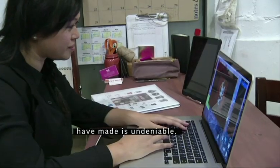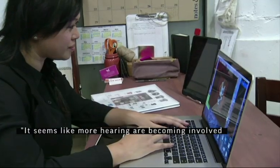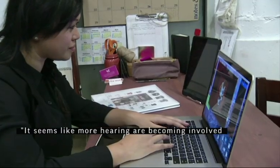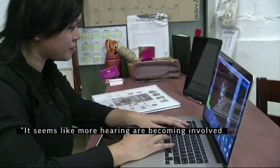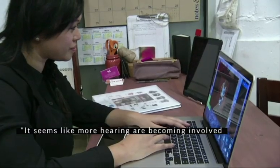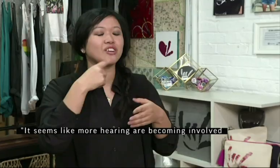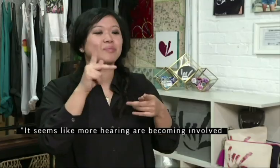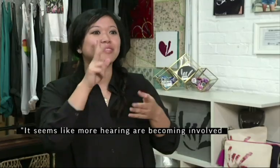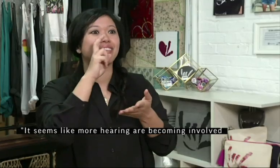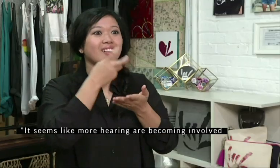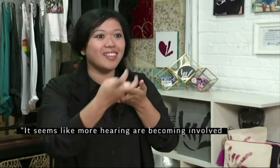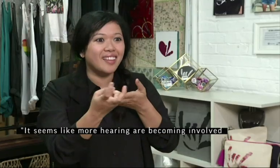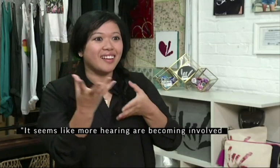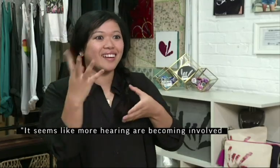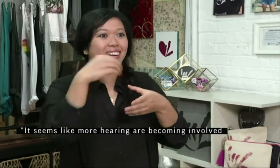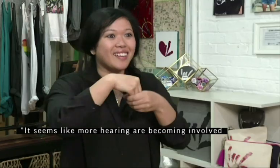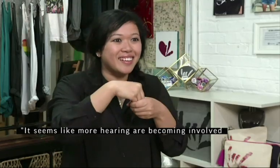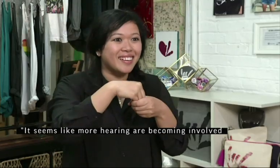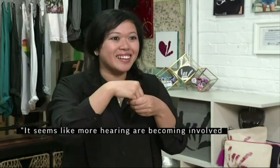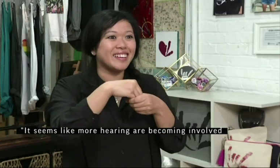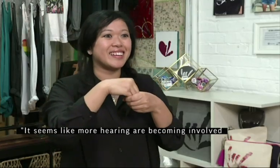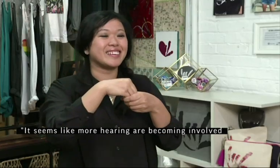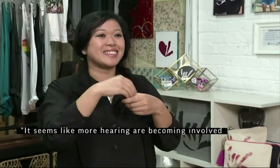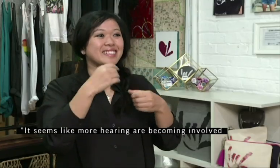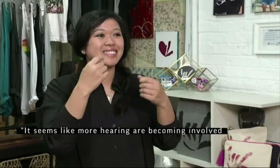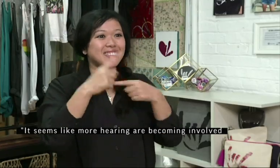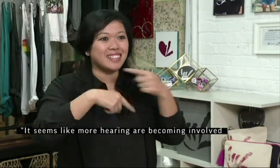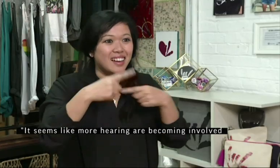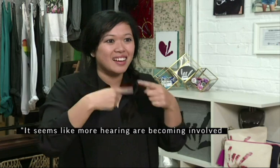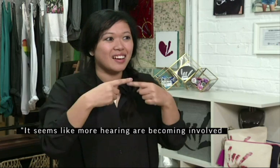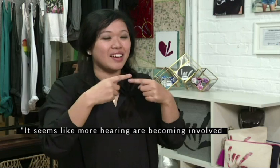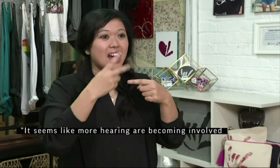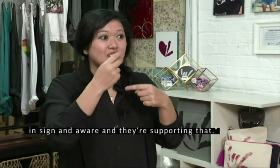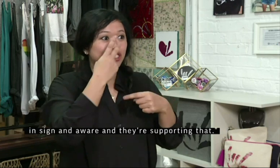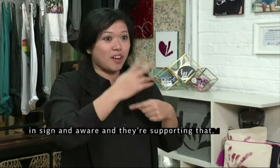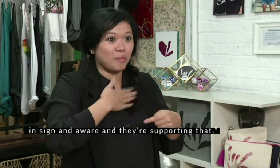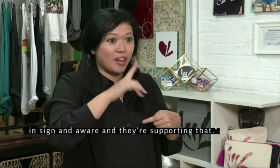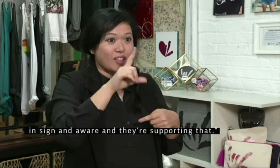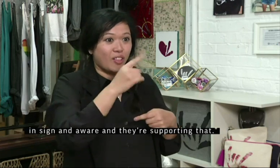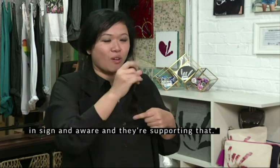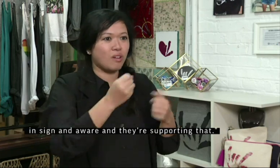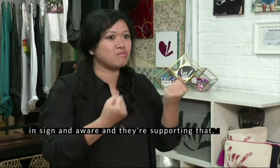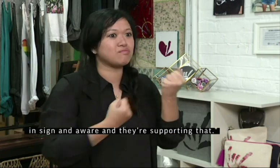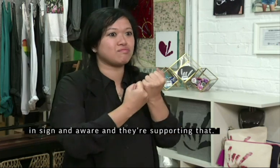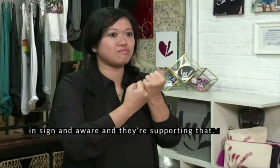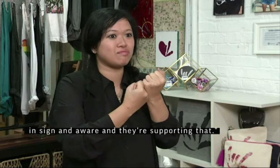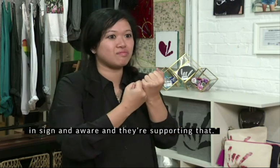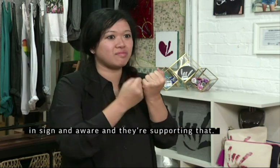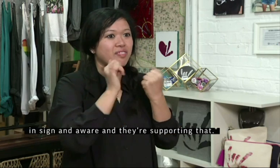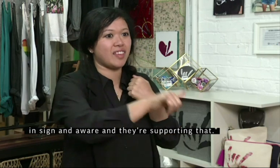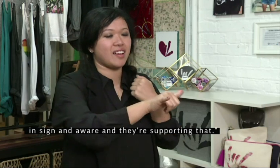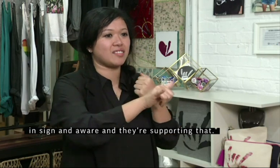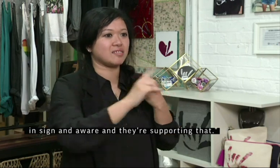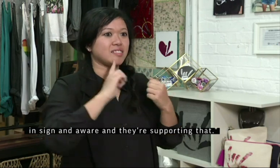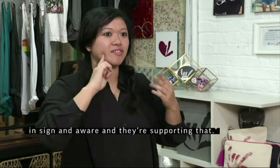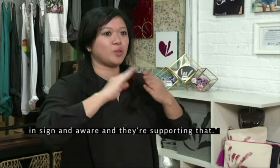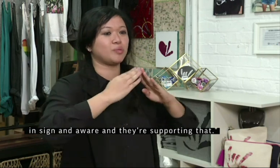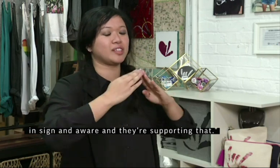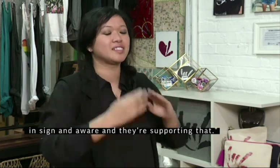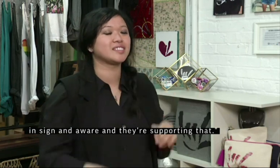It seems like more hearing are becoming involved in sign and aware and they're supporting that. These